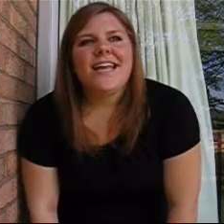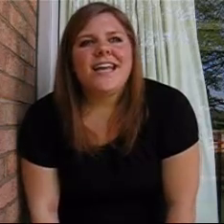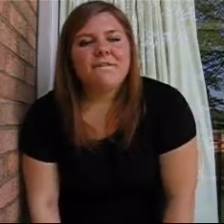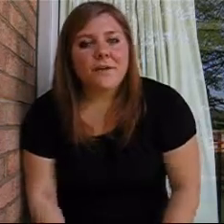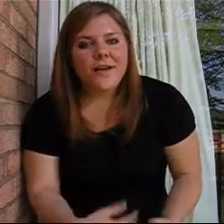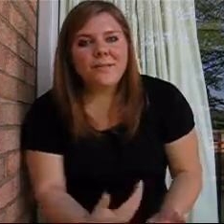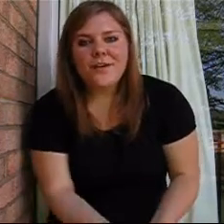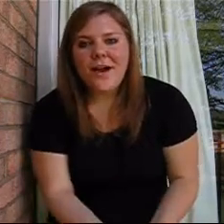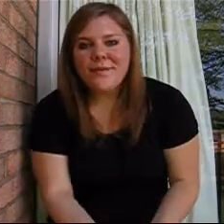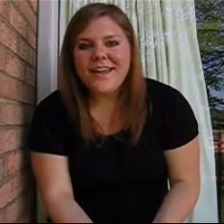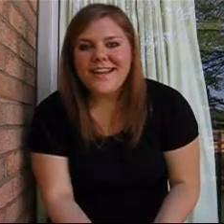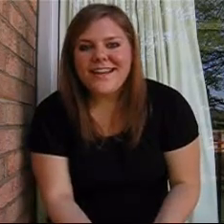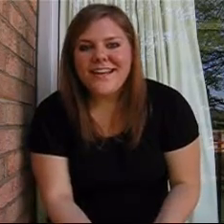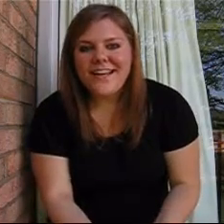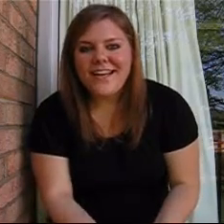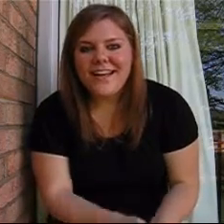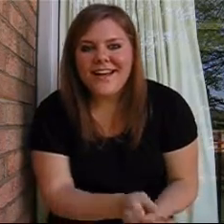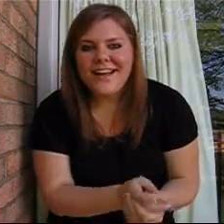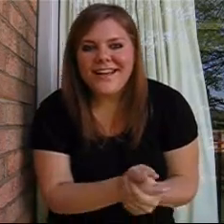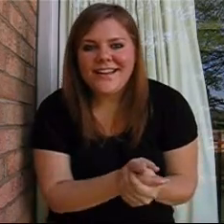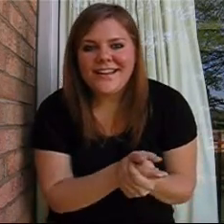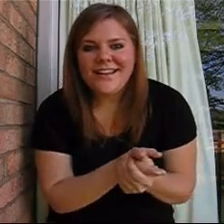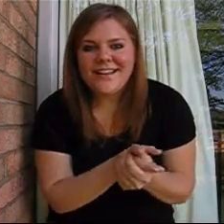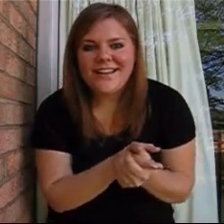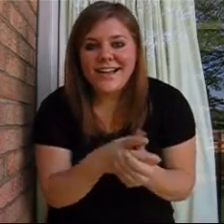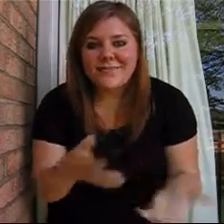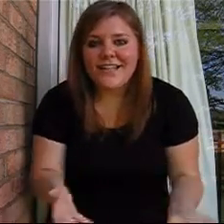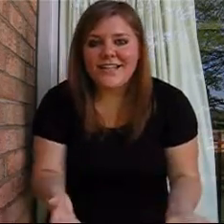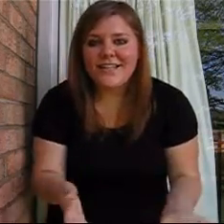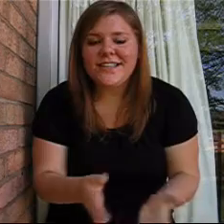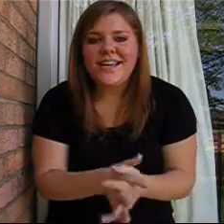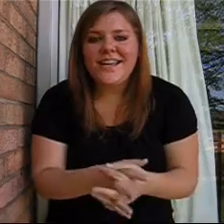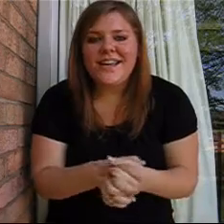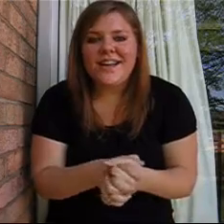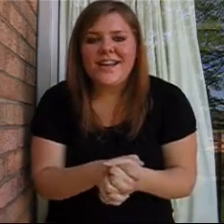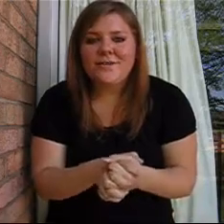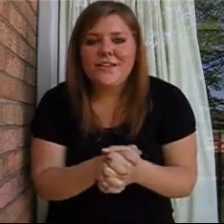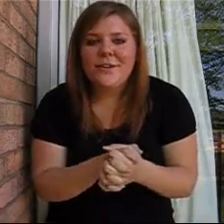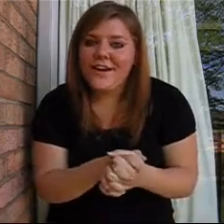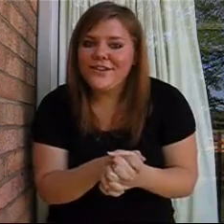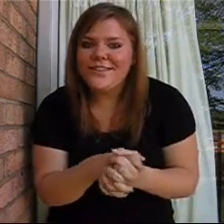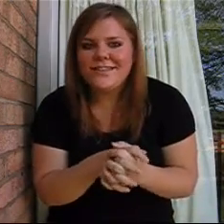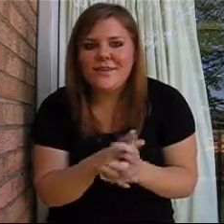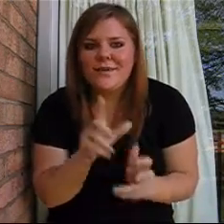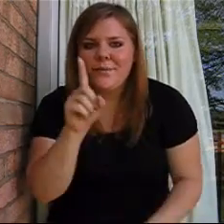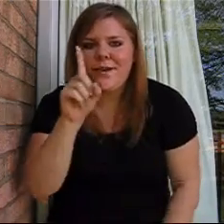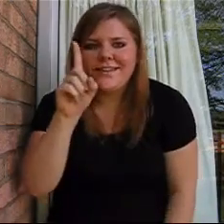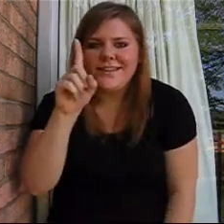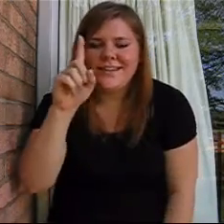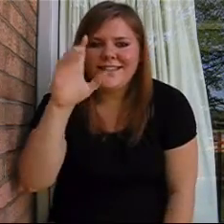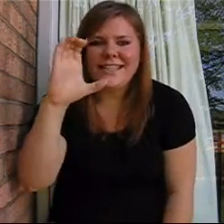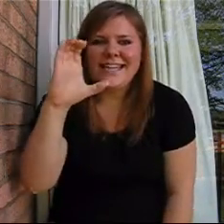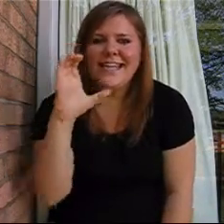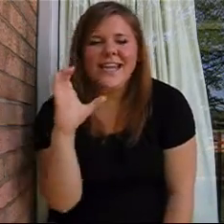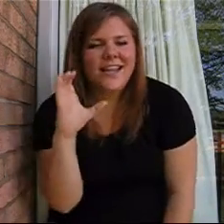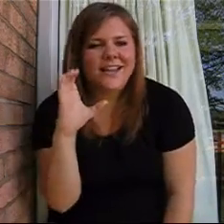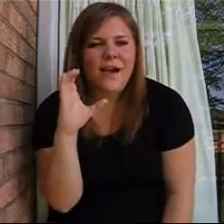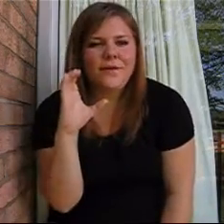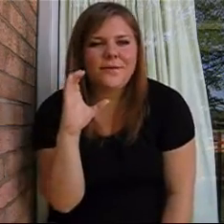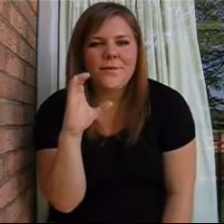If you want a more complicated explanation, we can go to 100. So, 1, C. You know how in